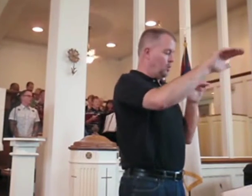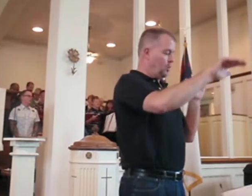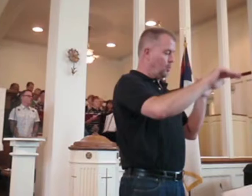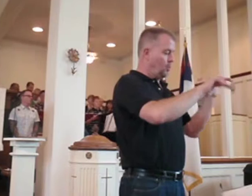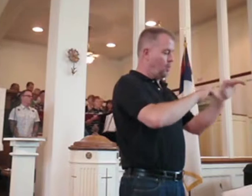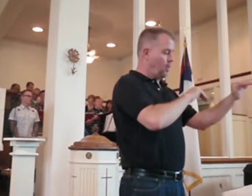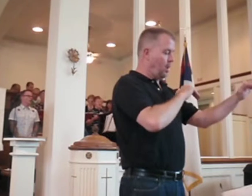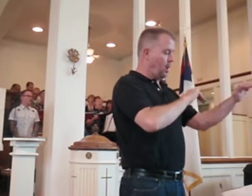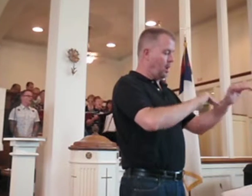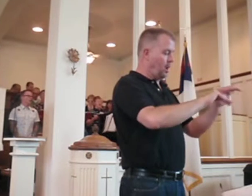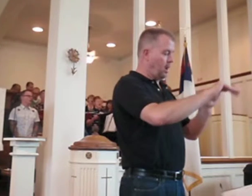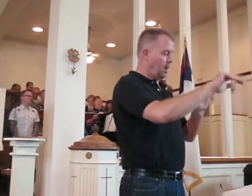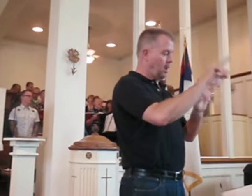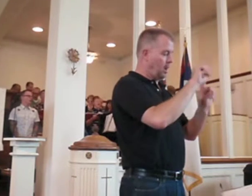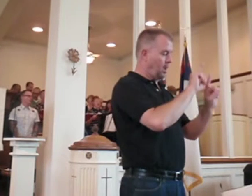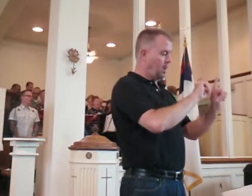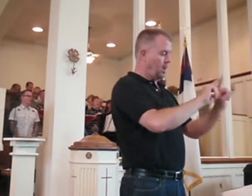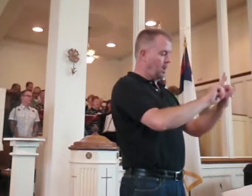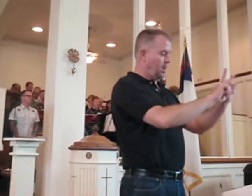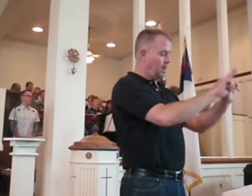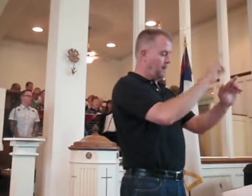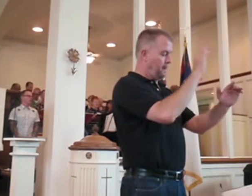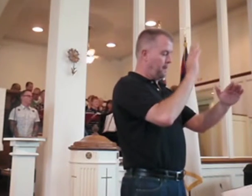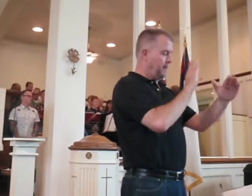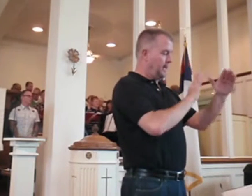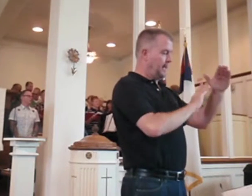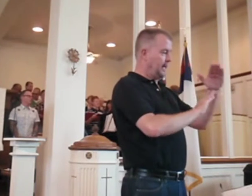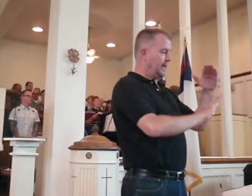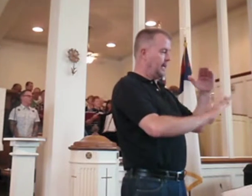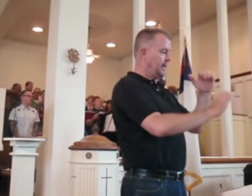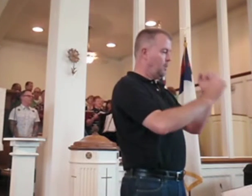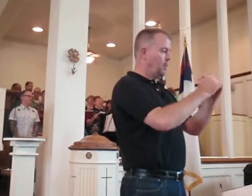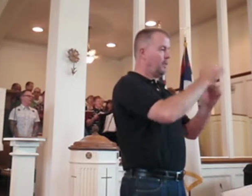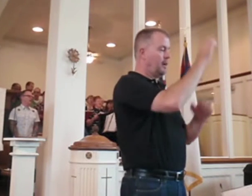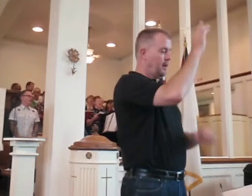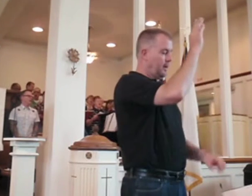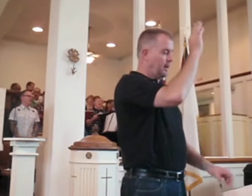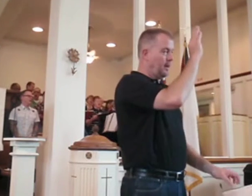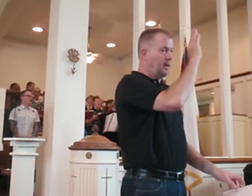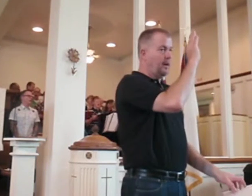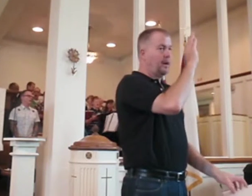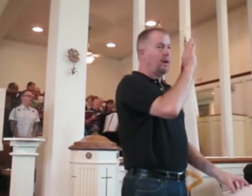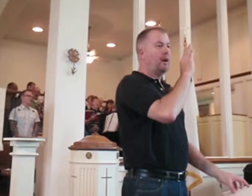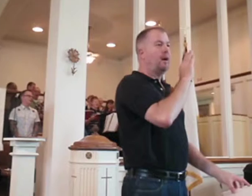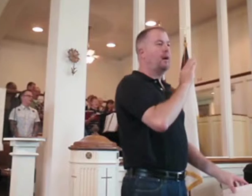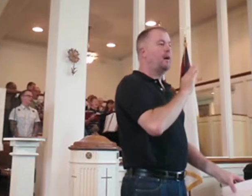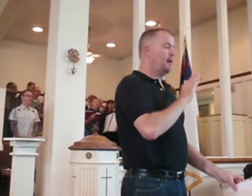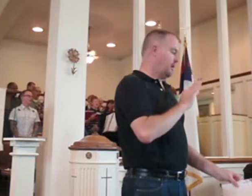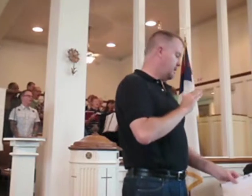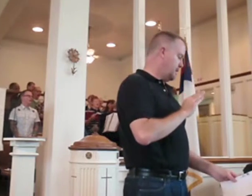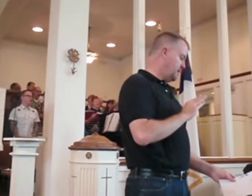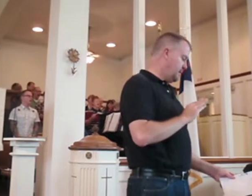We are called to We to love tenderly.